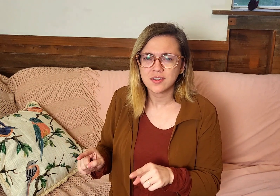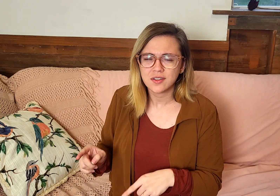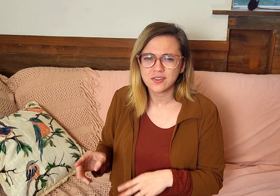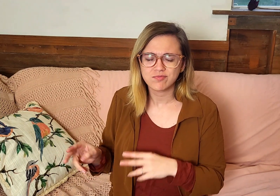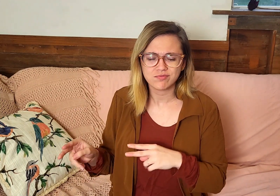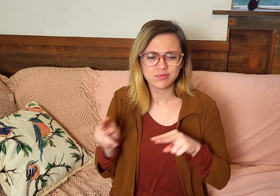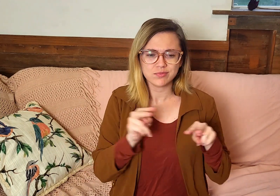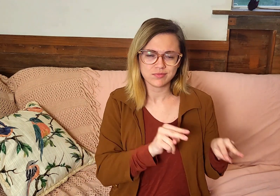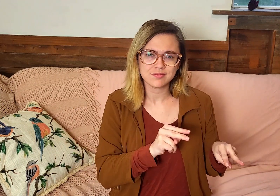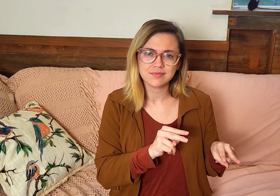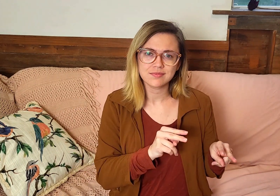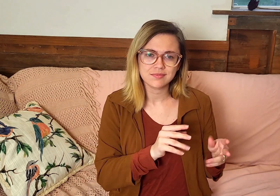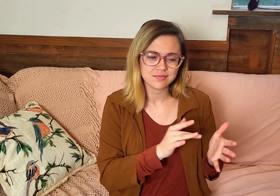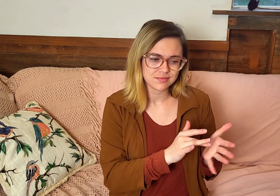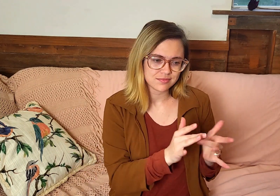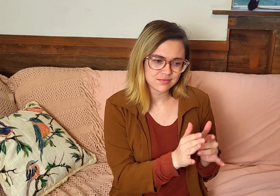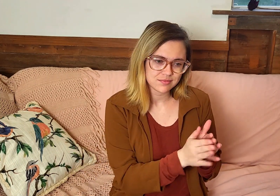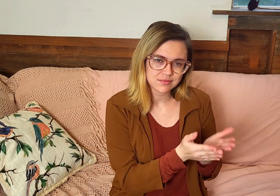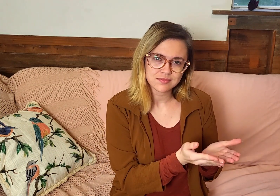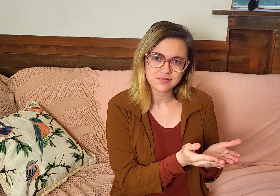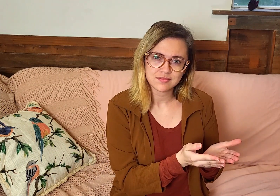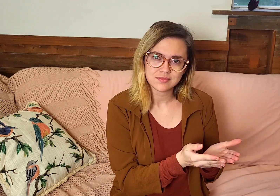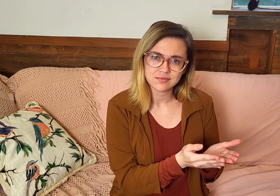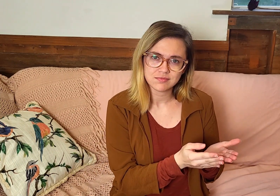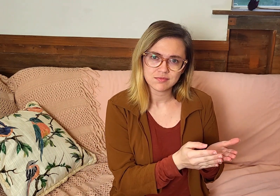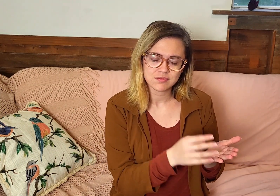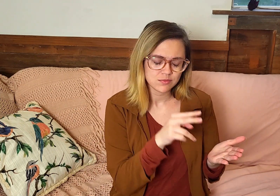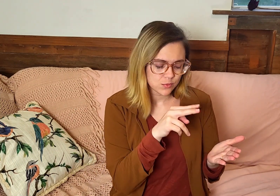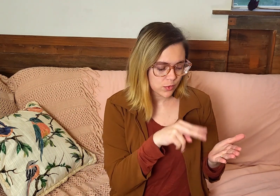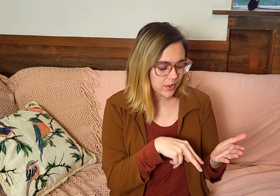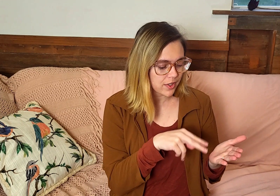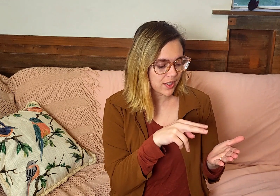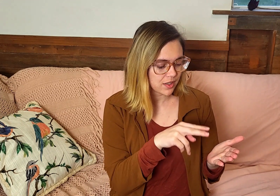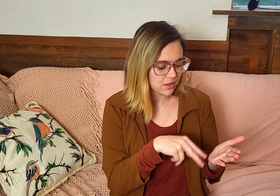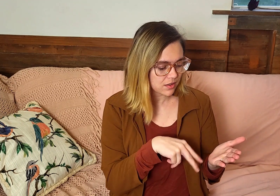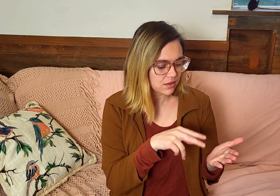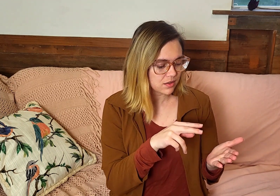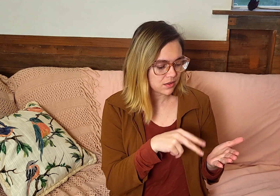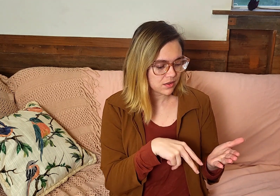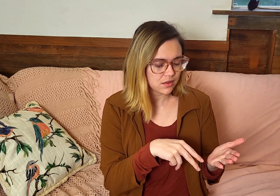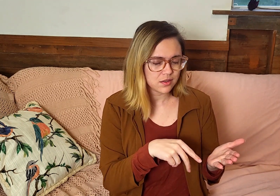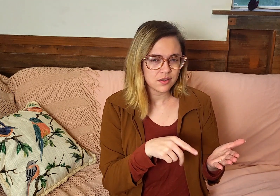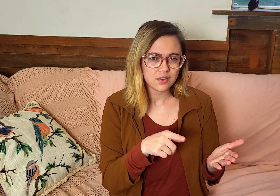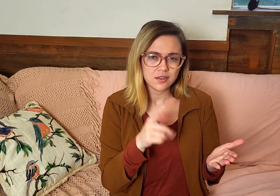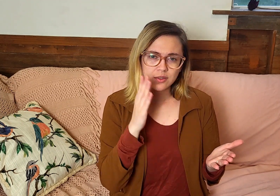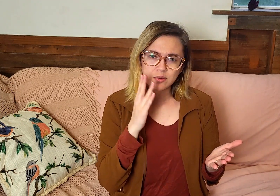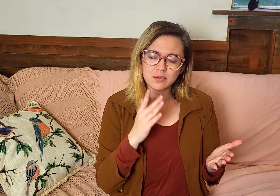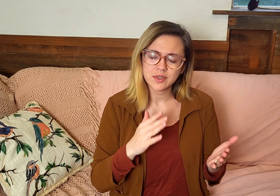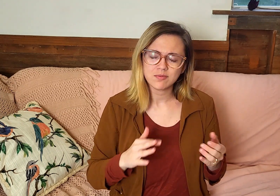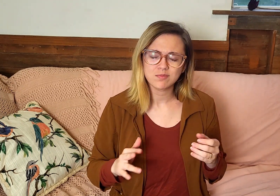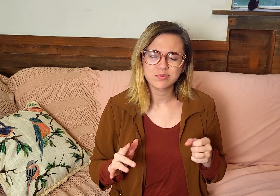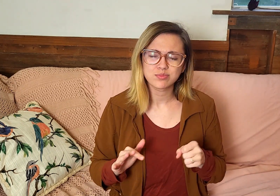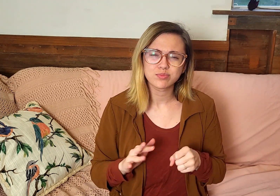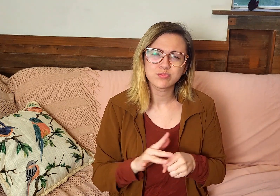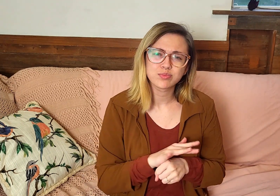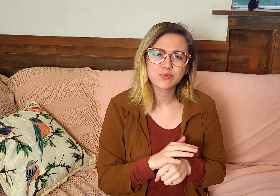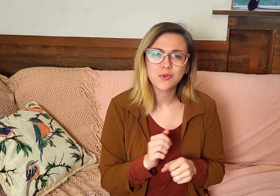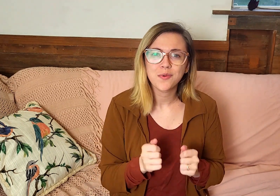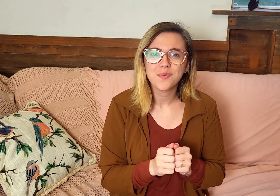happening, look to the Bible and read it. And you will become